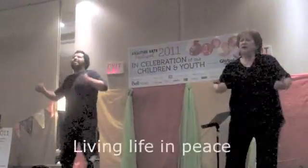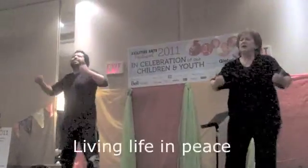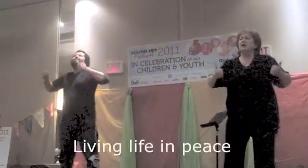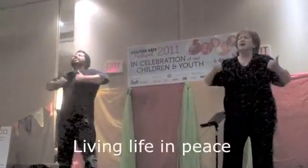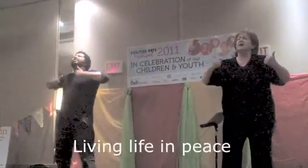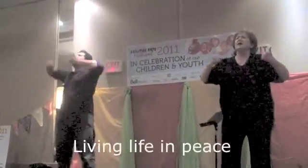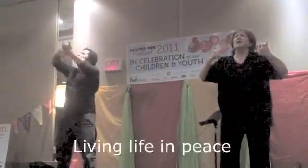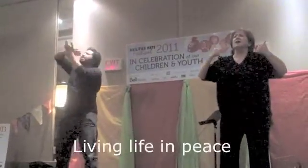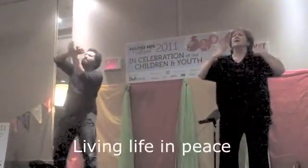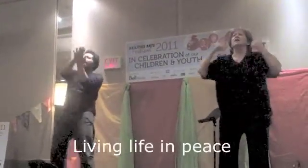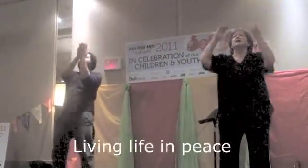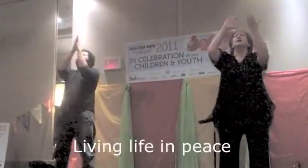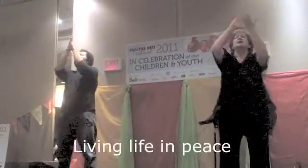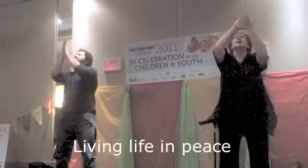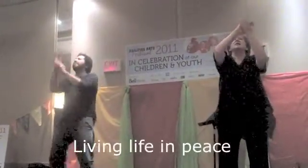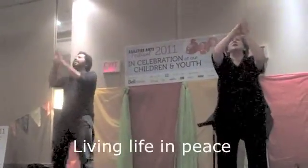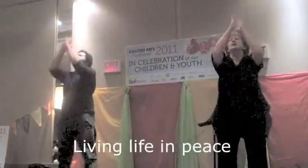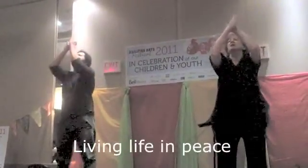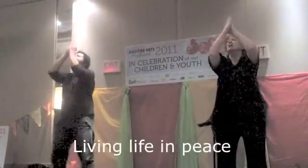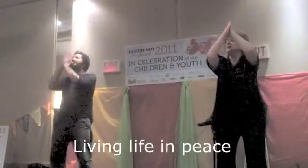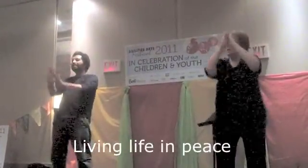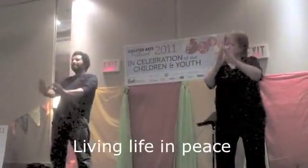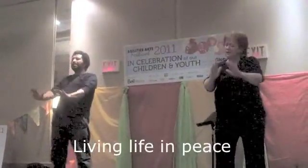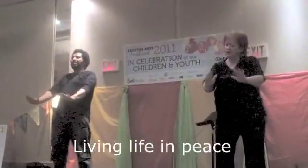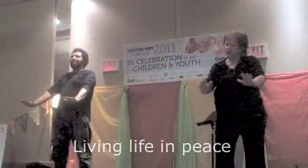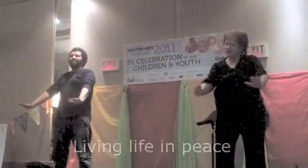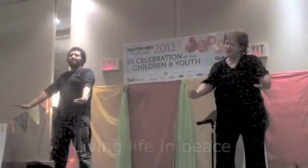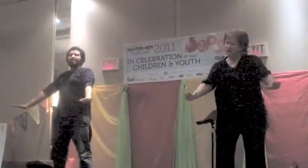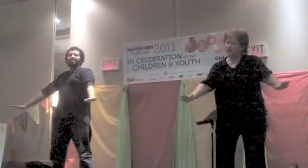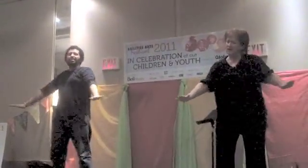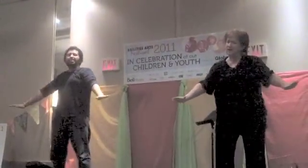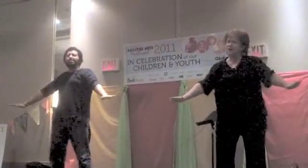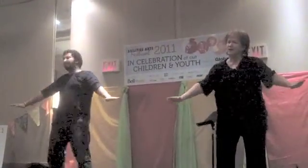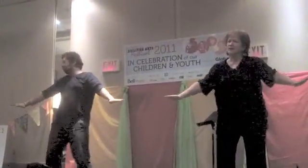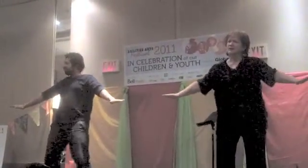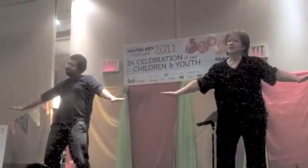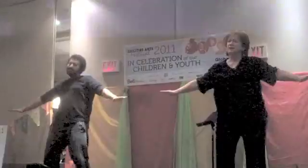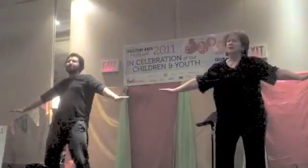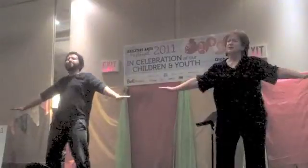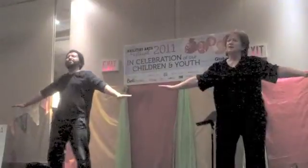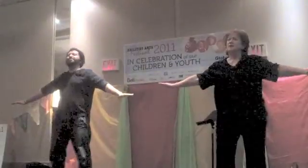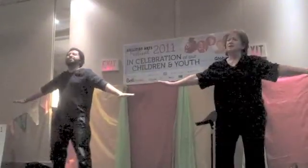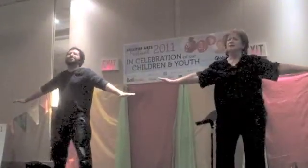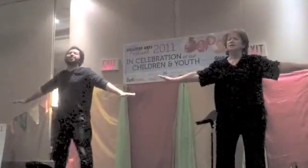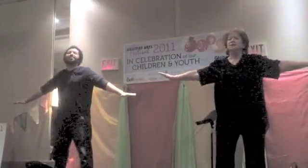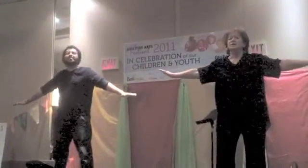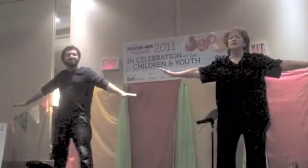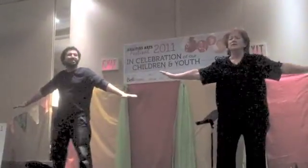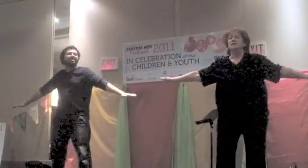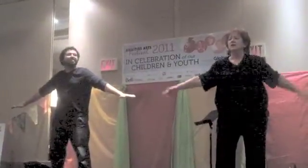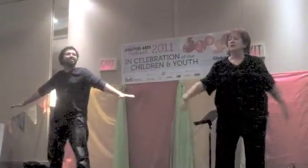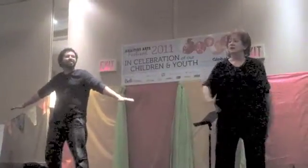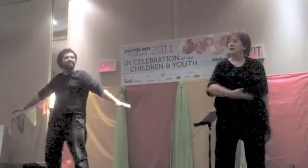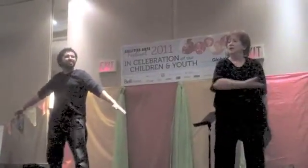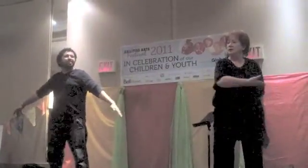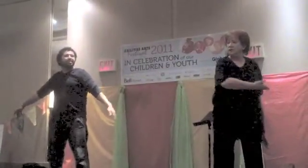life in peace. You may